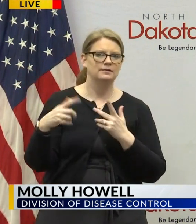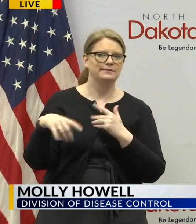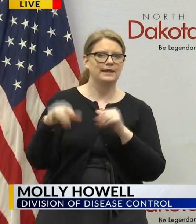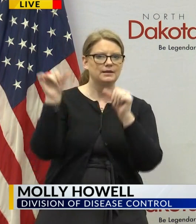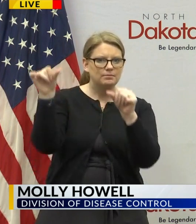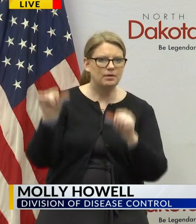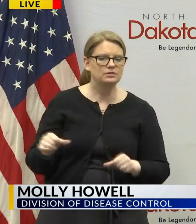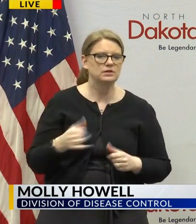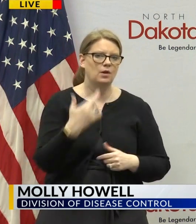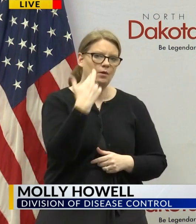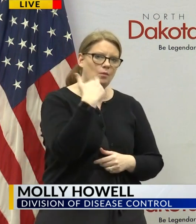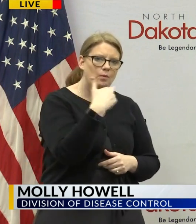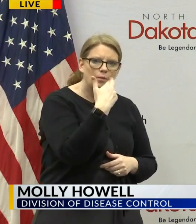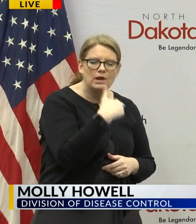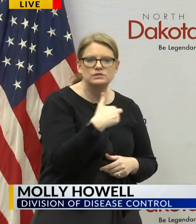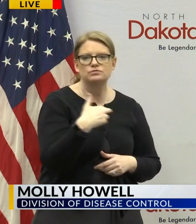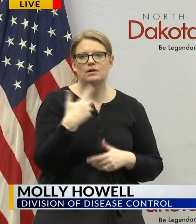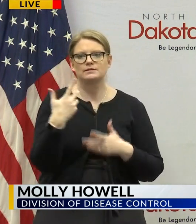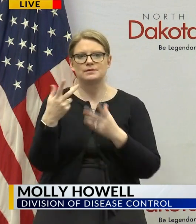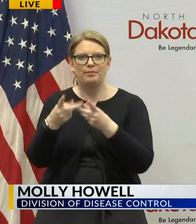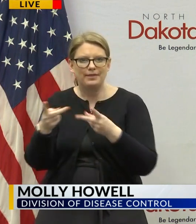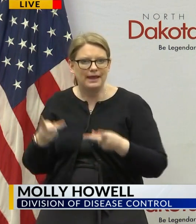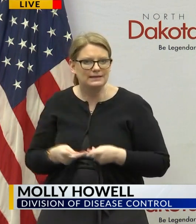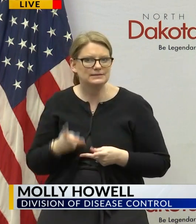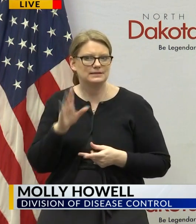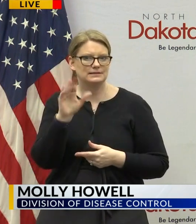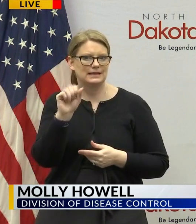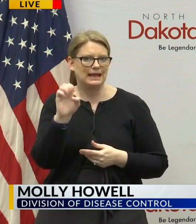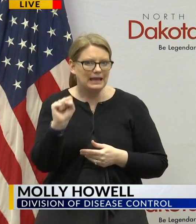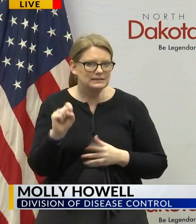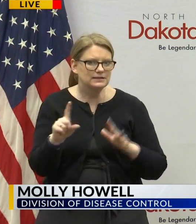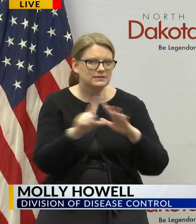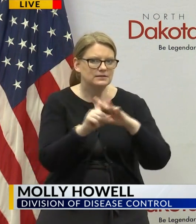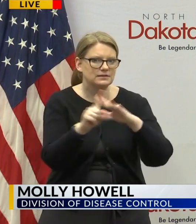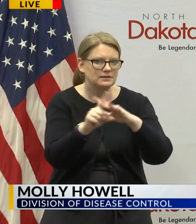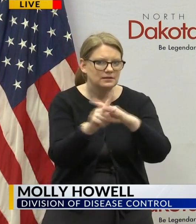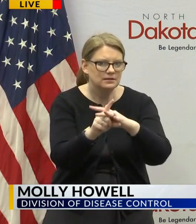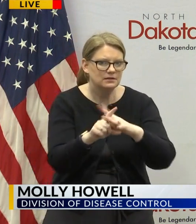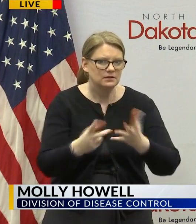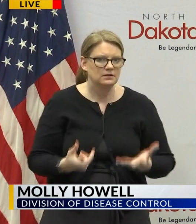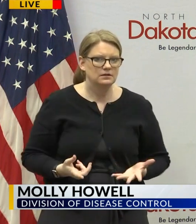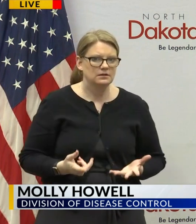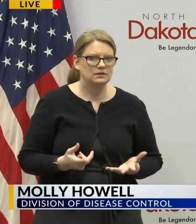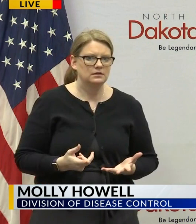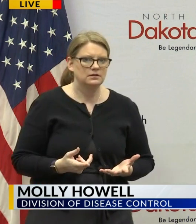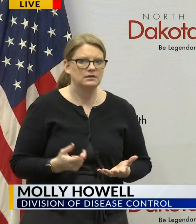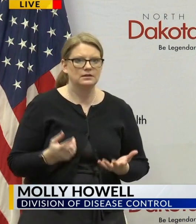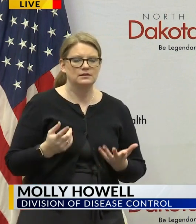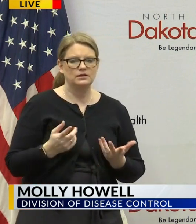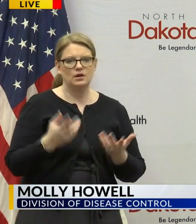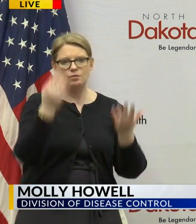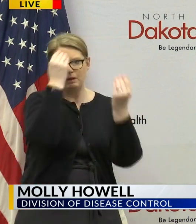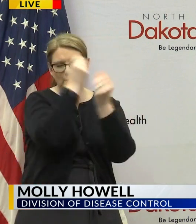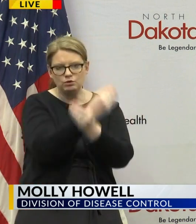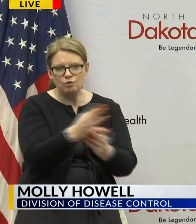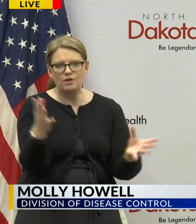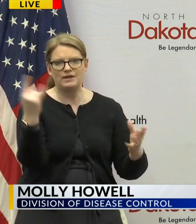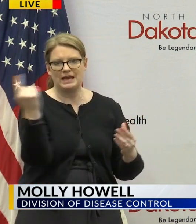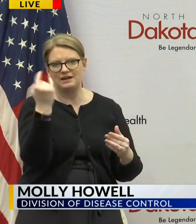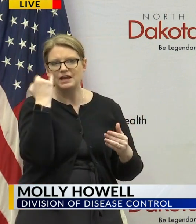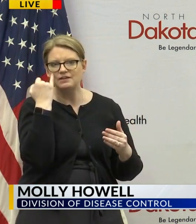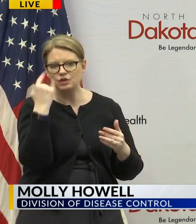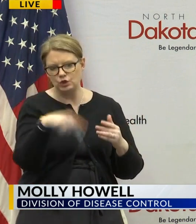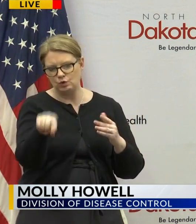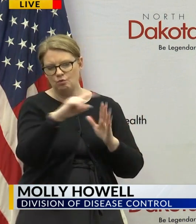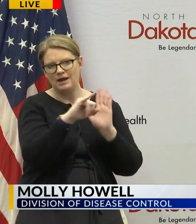or places where cases might have been but really we will notify everyone if you were a close contact if you were